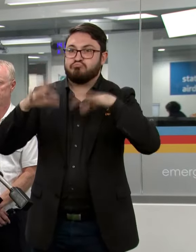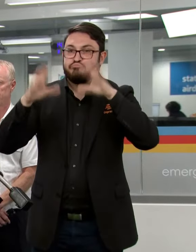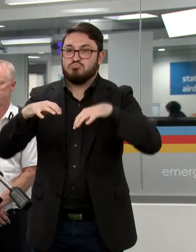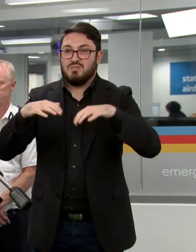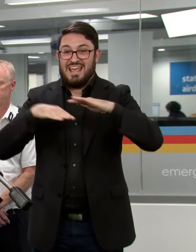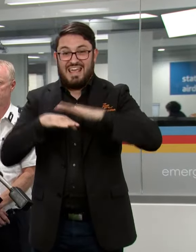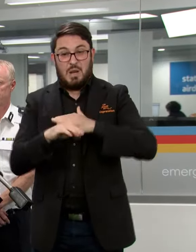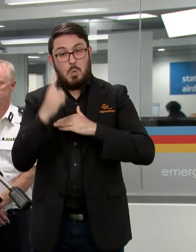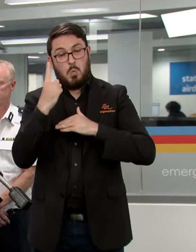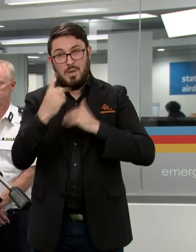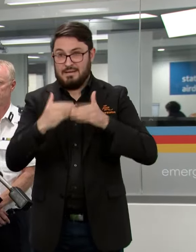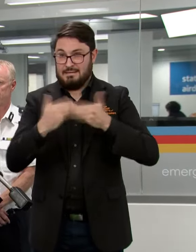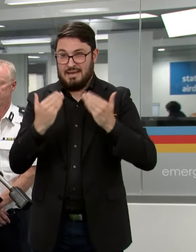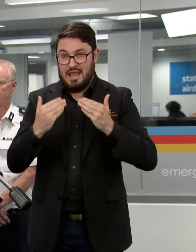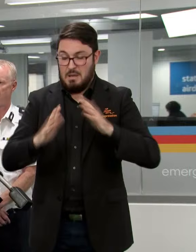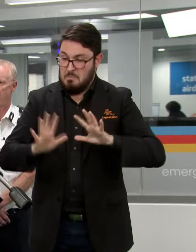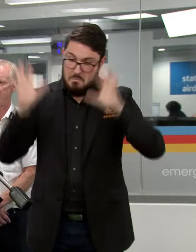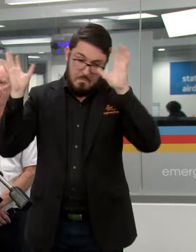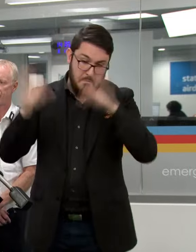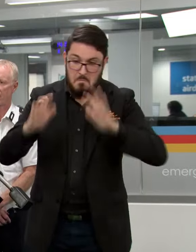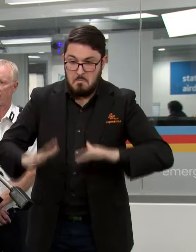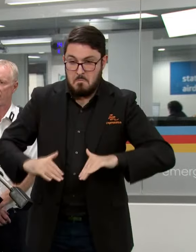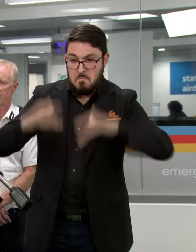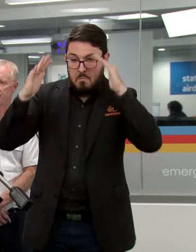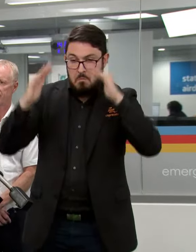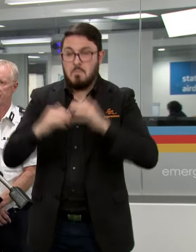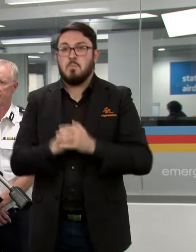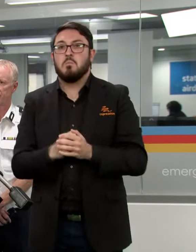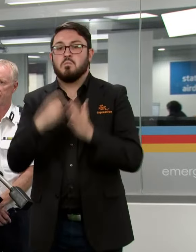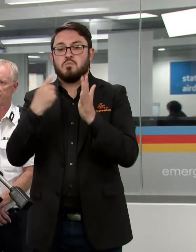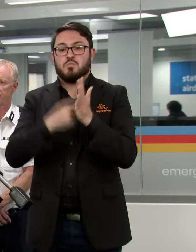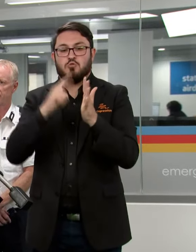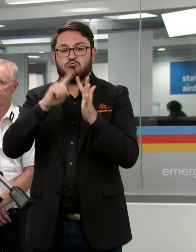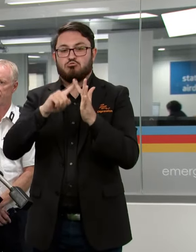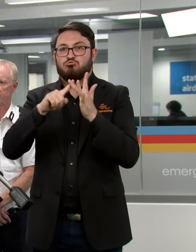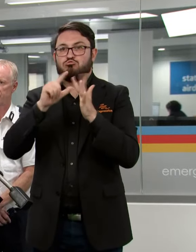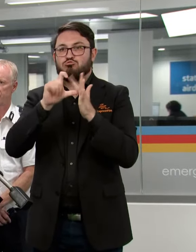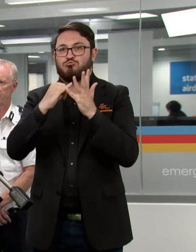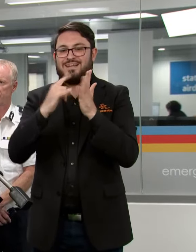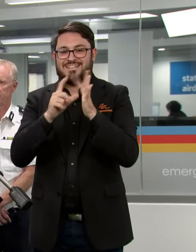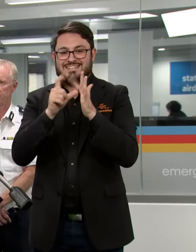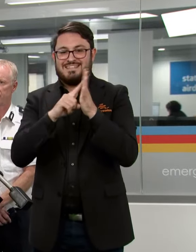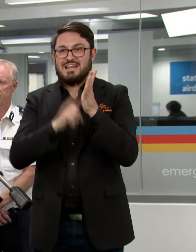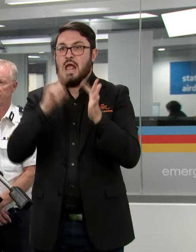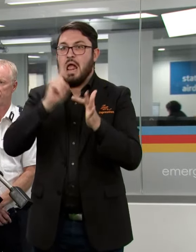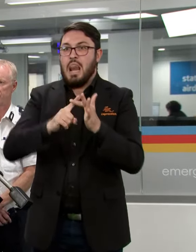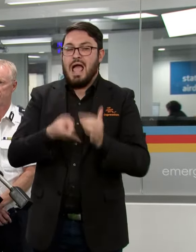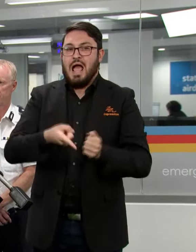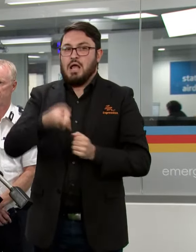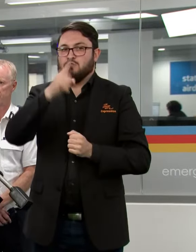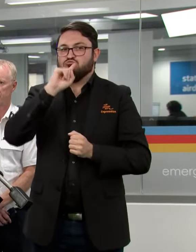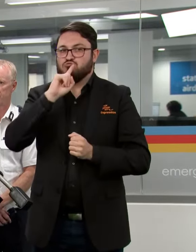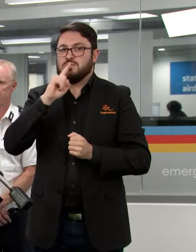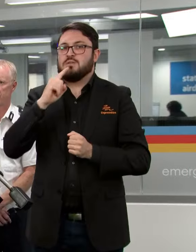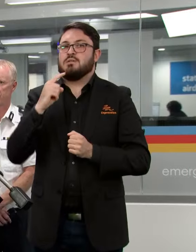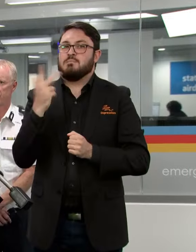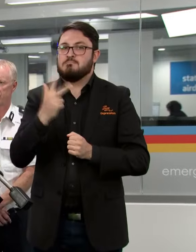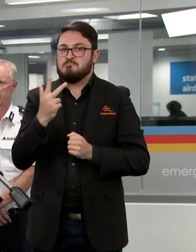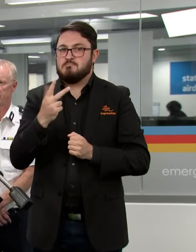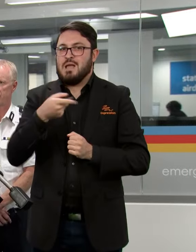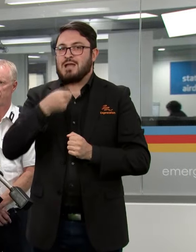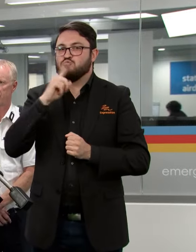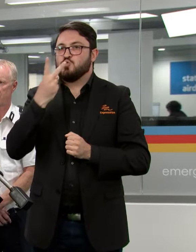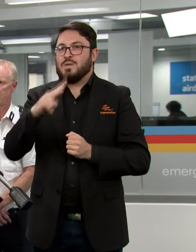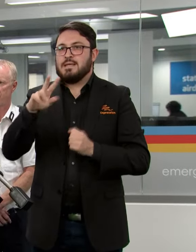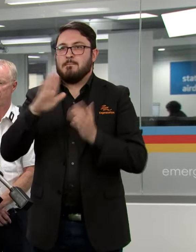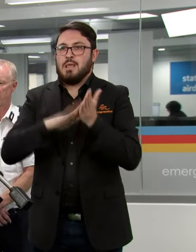24 hours. At Reidsdale we've seen 117 millimetres falling there that's a daily record for any